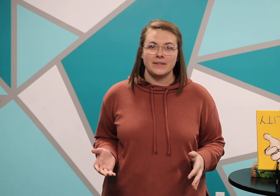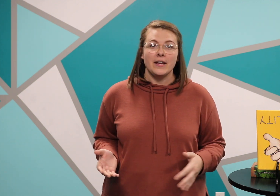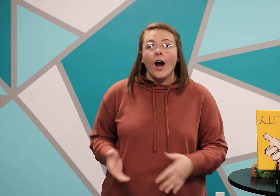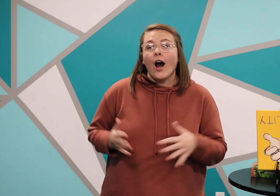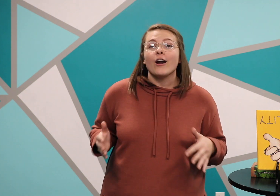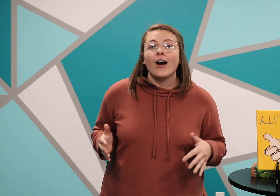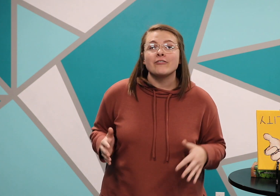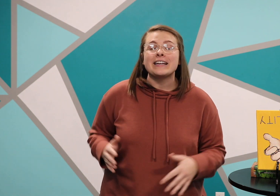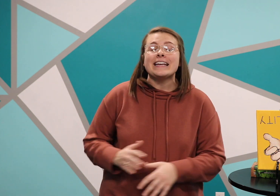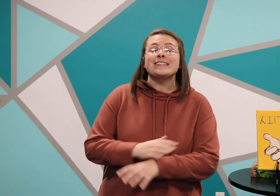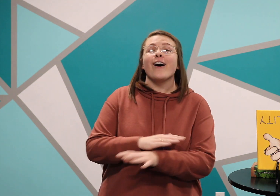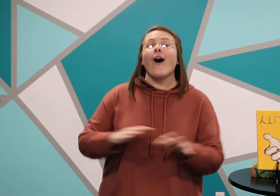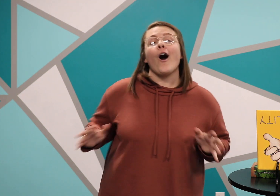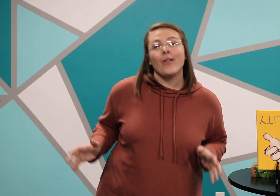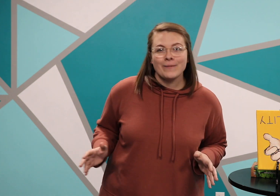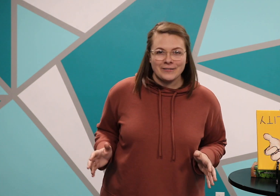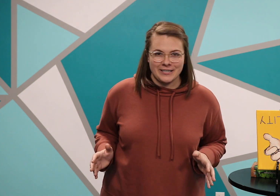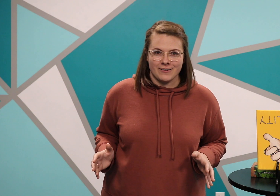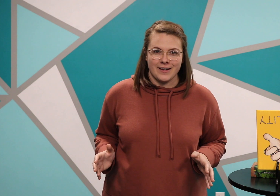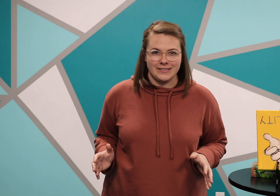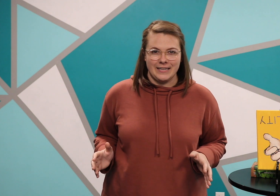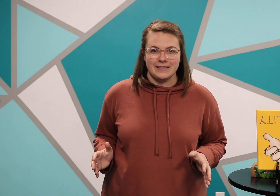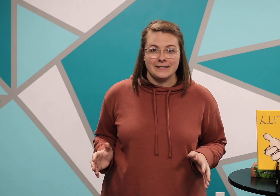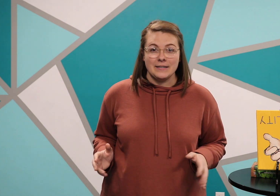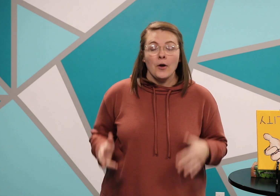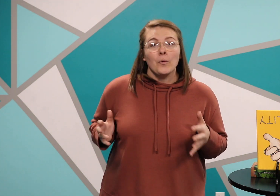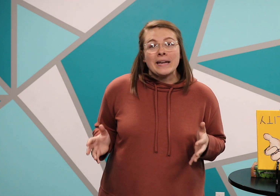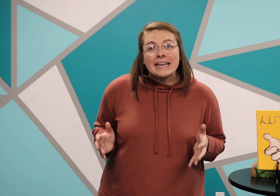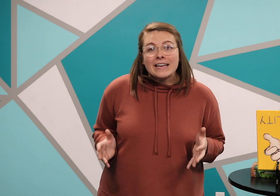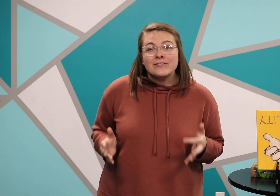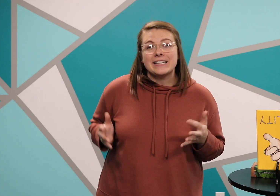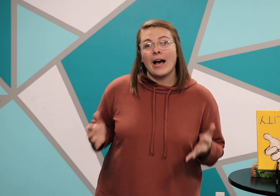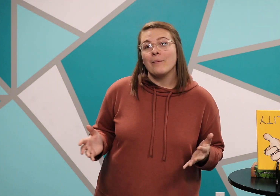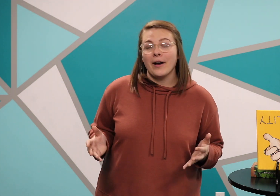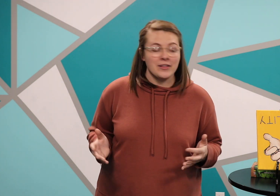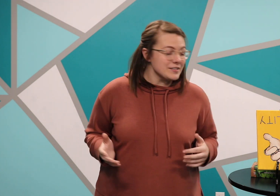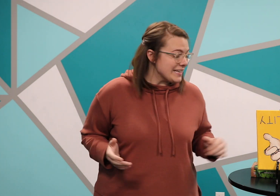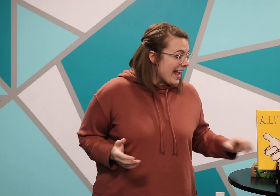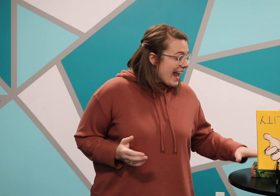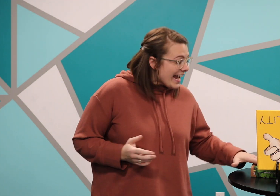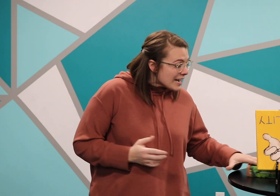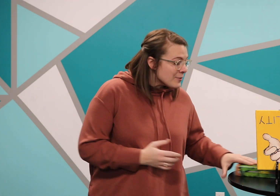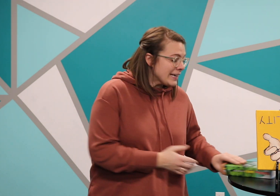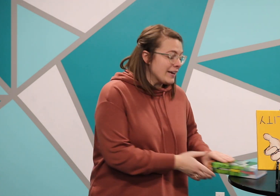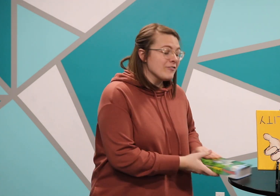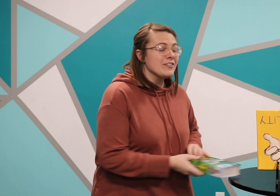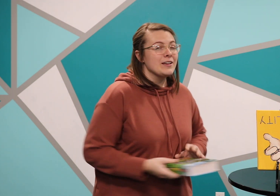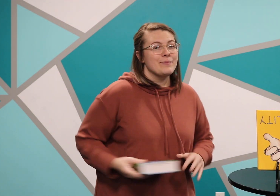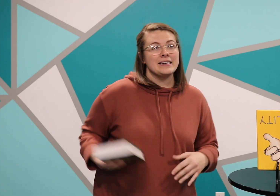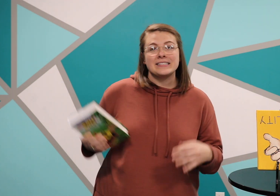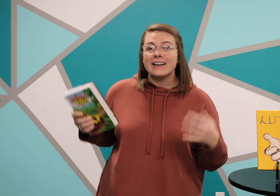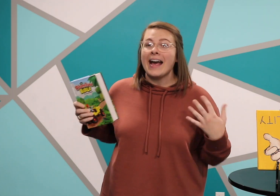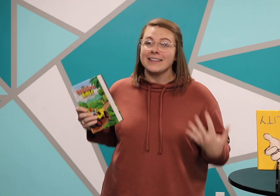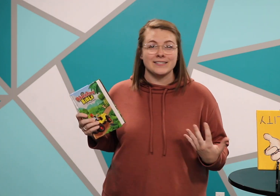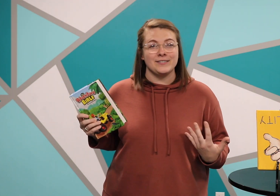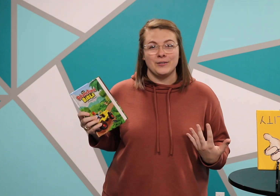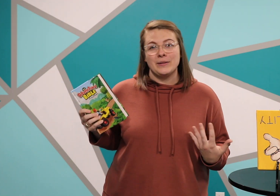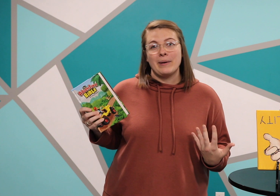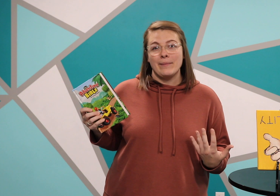Our offering is all about generosity. We give to help others and we give because God asks us to in the Bible.